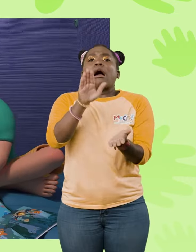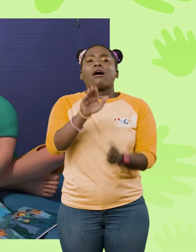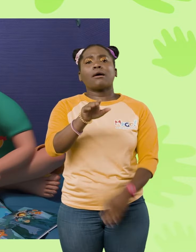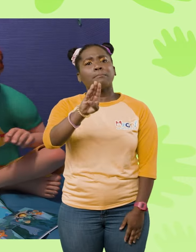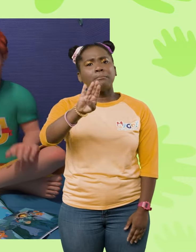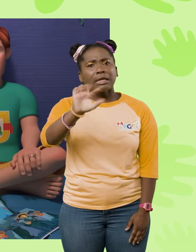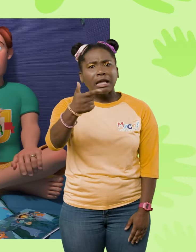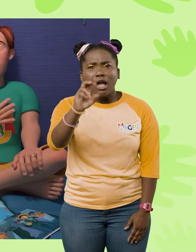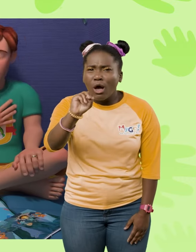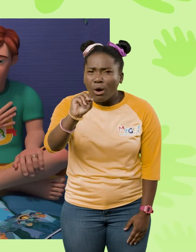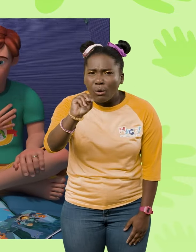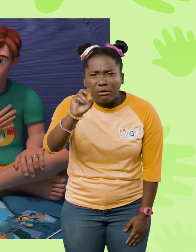Bingo!